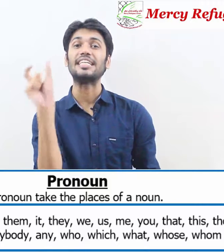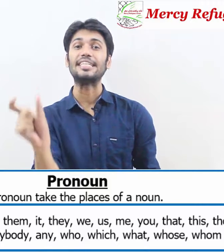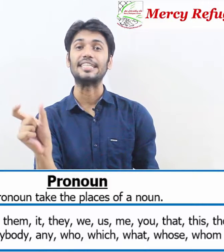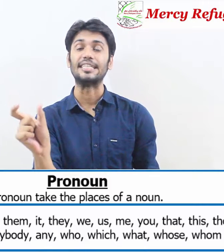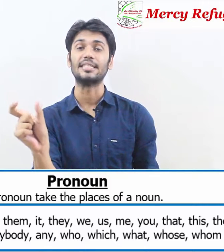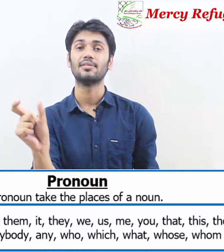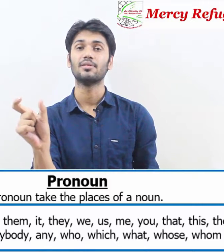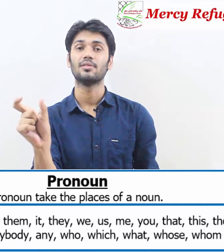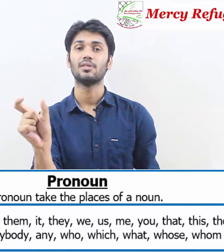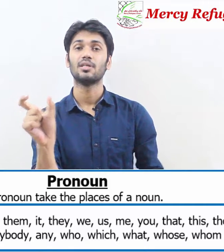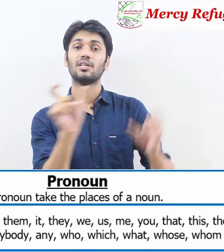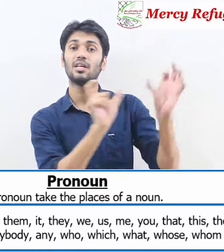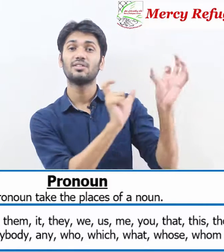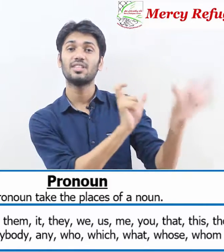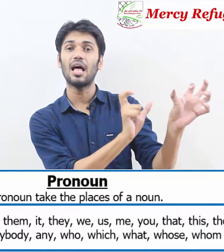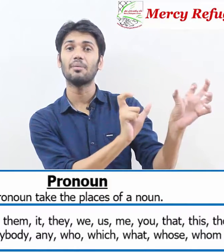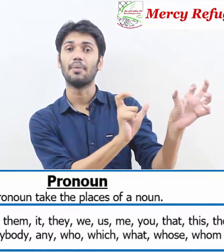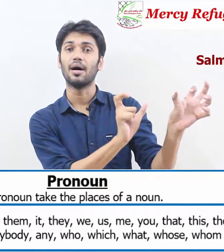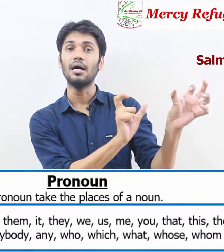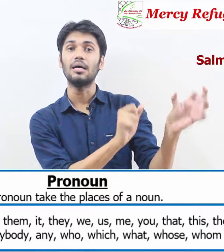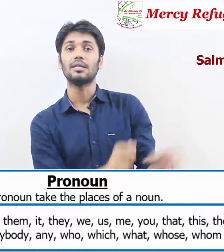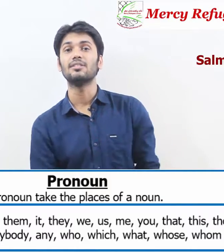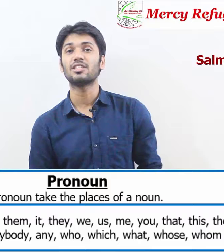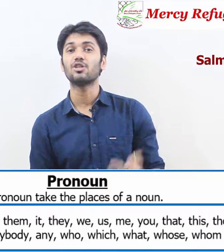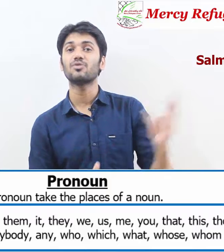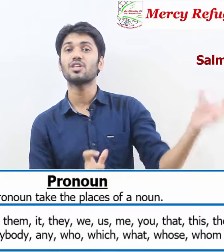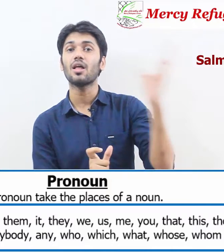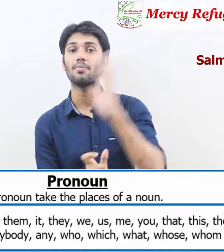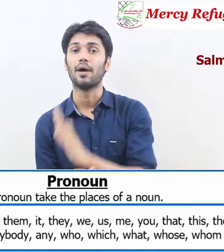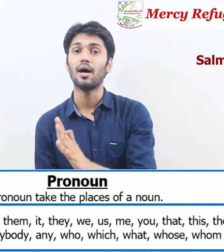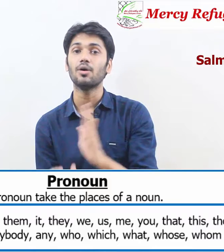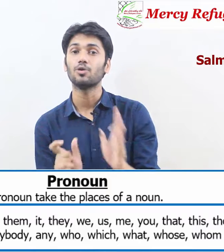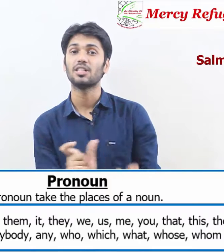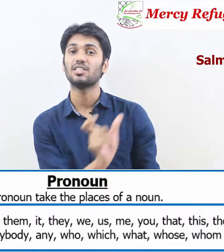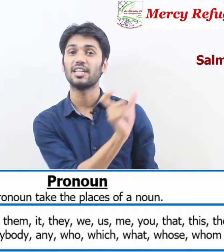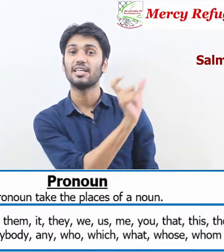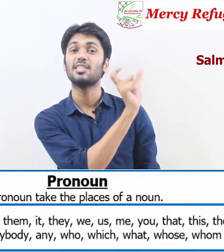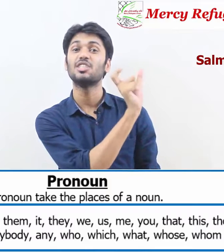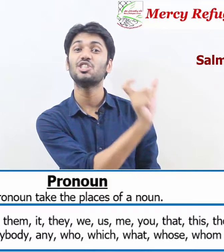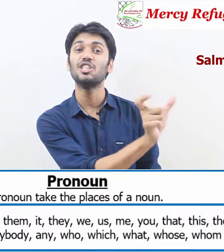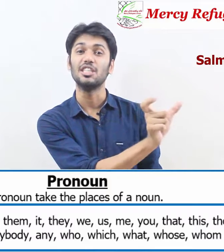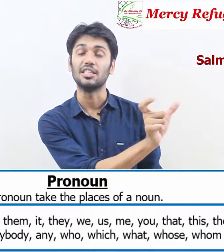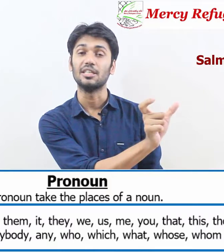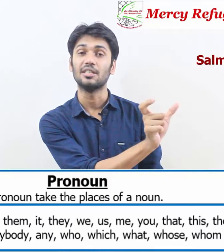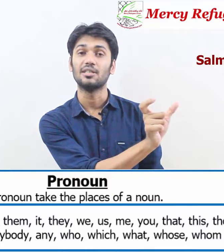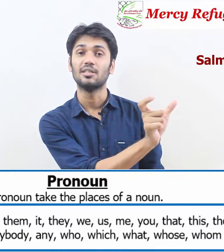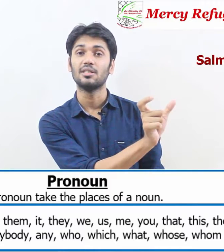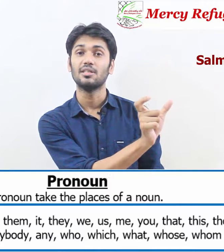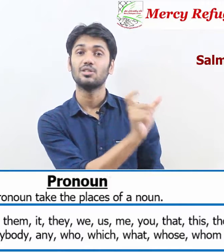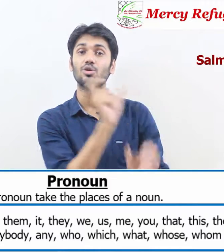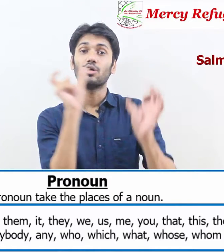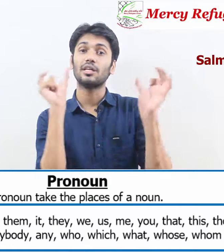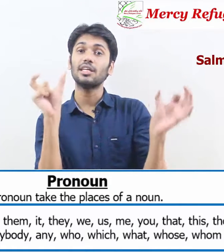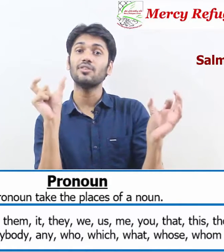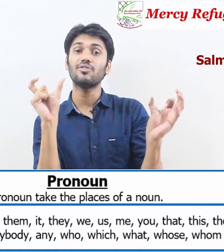he he salma instead of salma you can say she so if